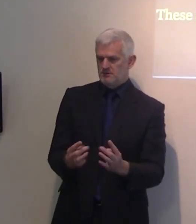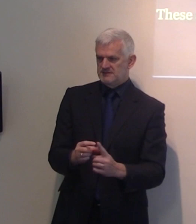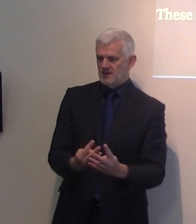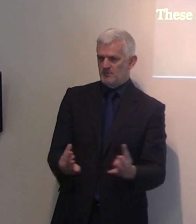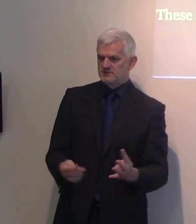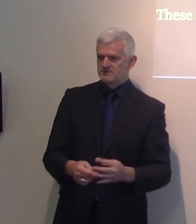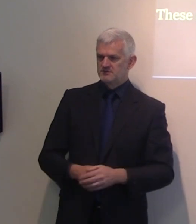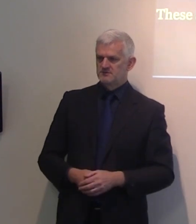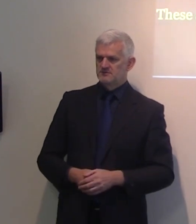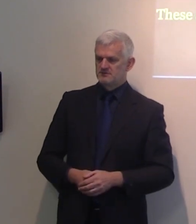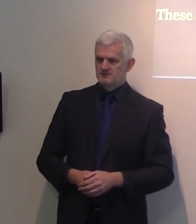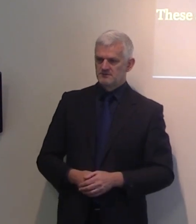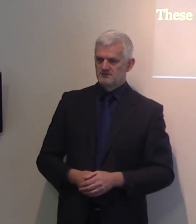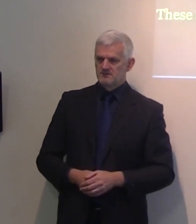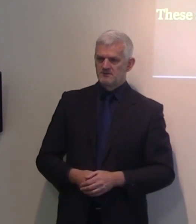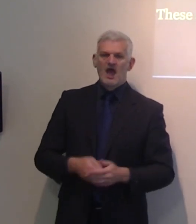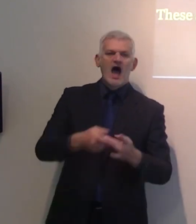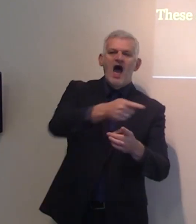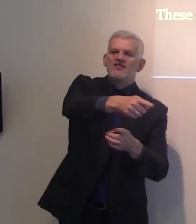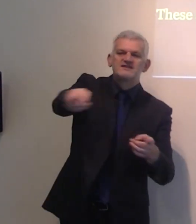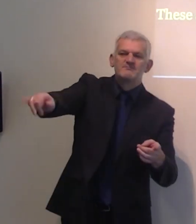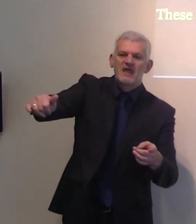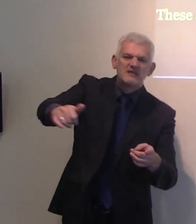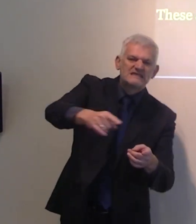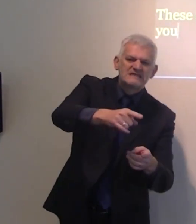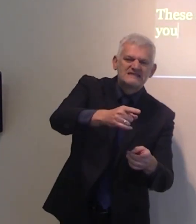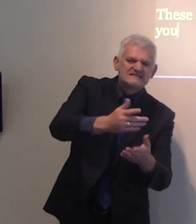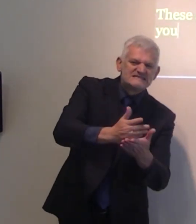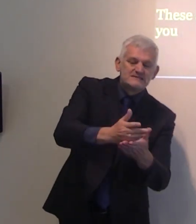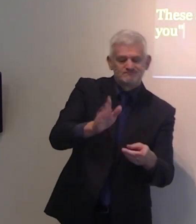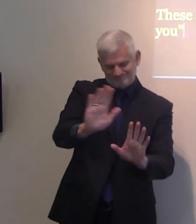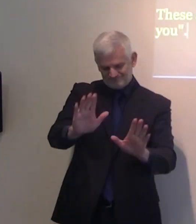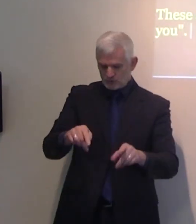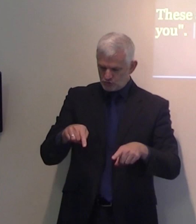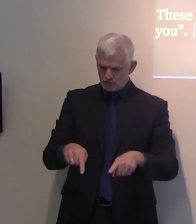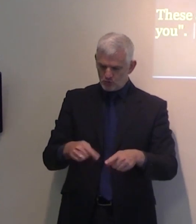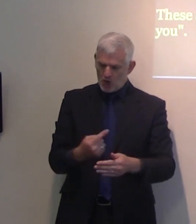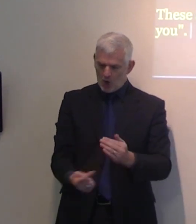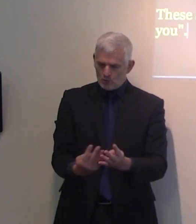soul of the devil.